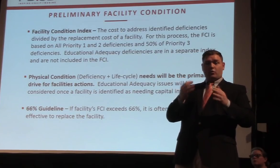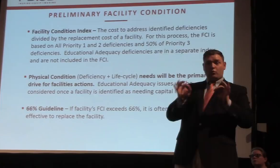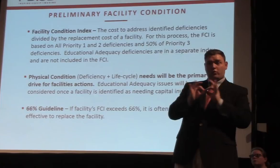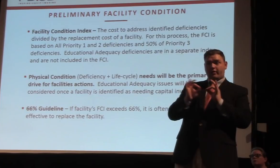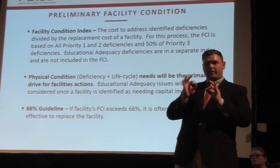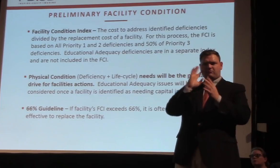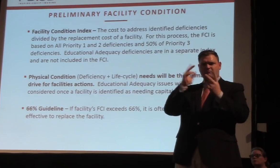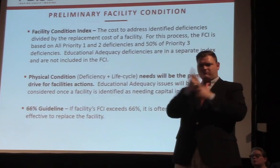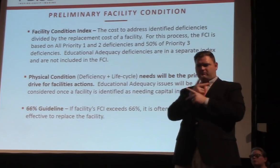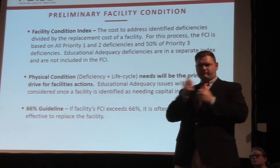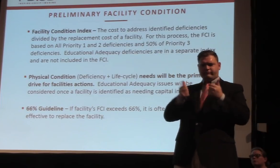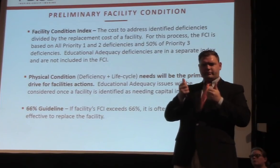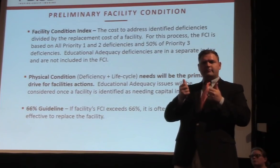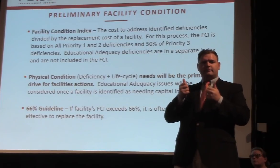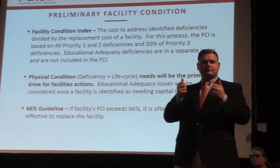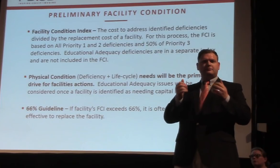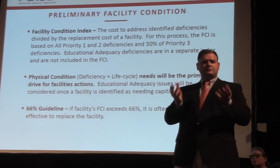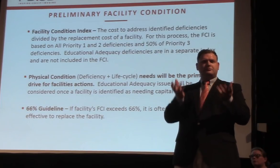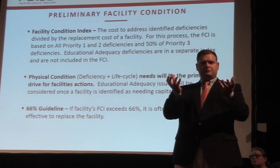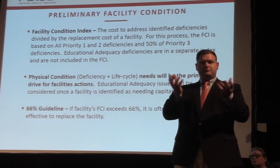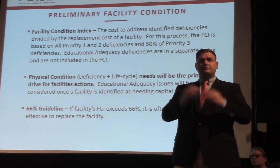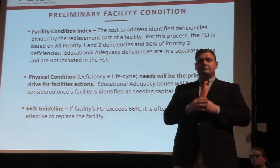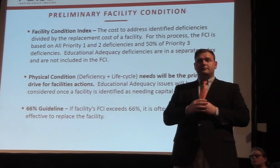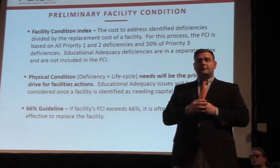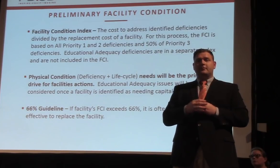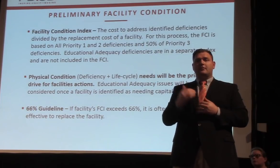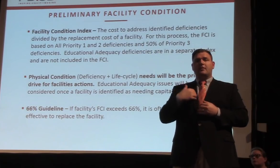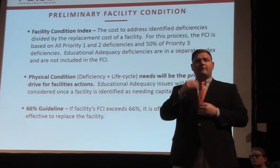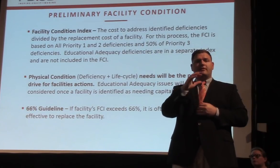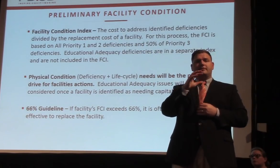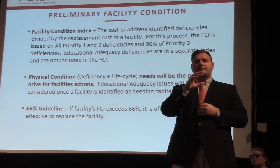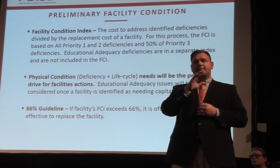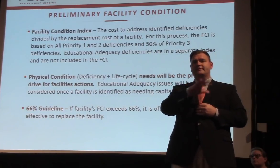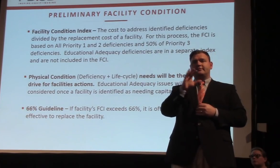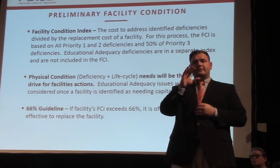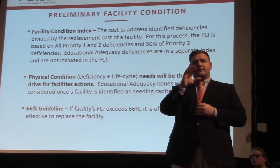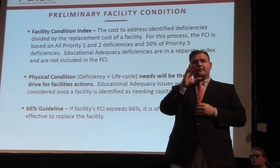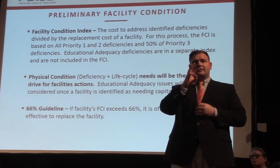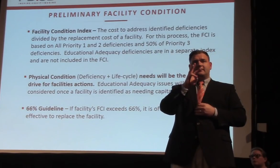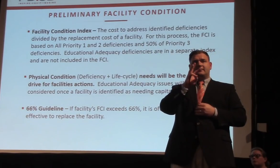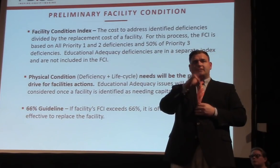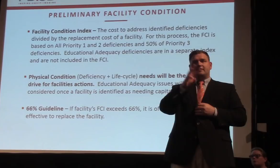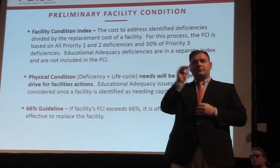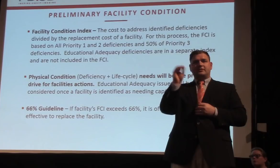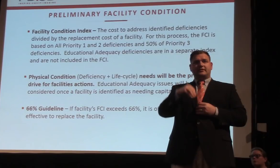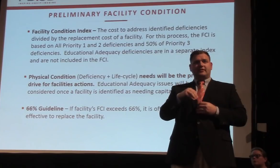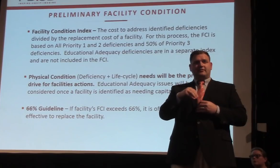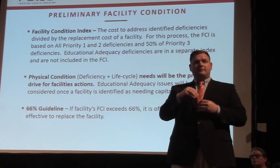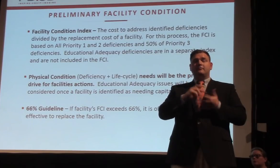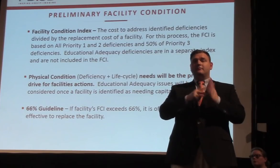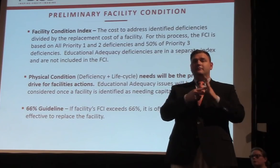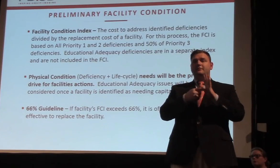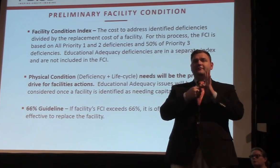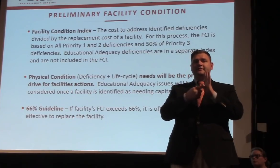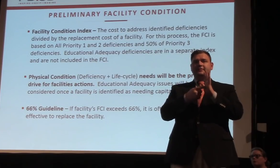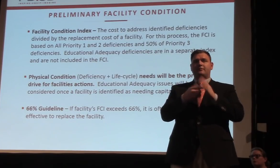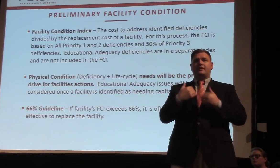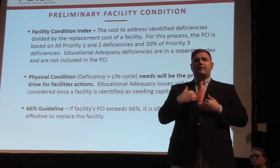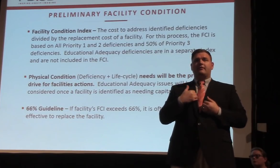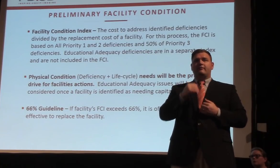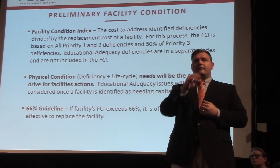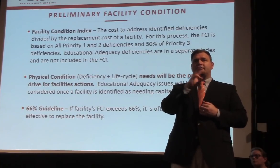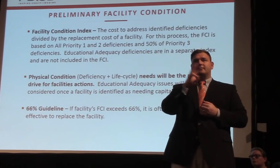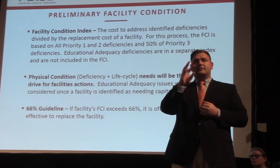Another thing that we look at is we have the 66% guideline or the two-thirds rule, and what this says is that if a facility's FCI exceeds 66%